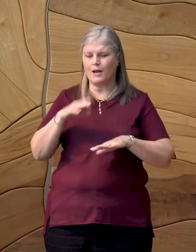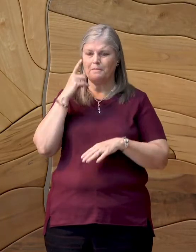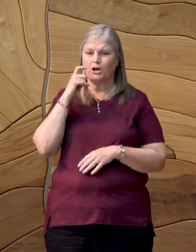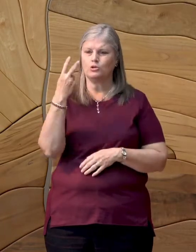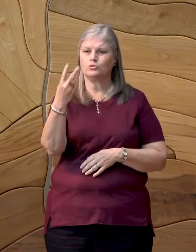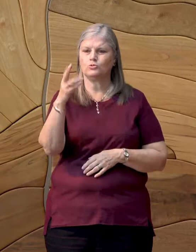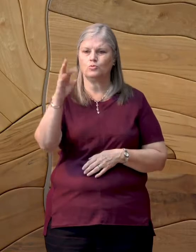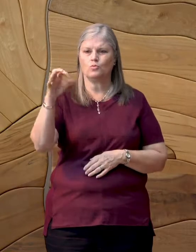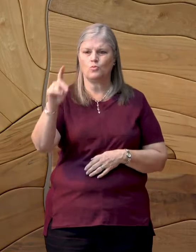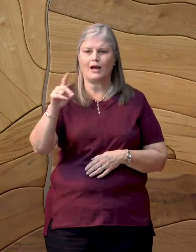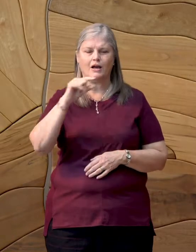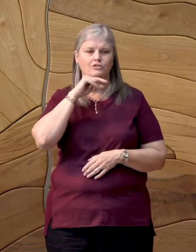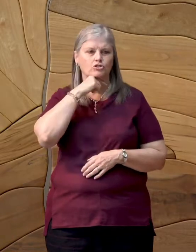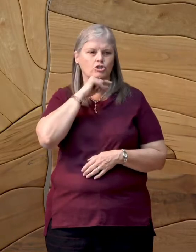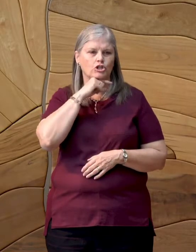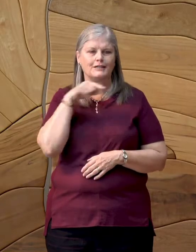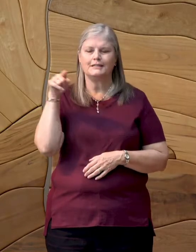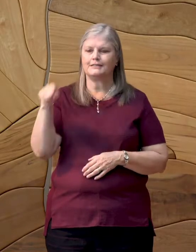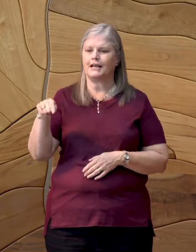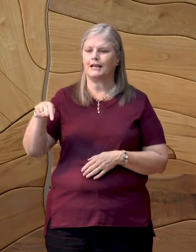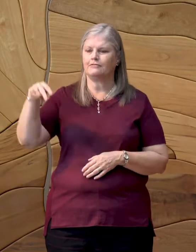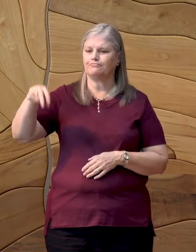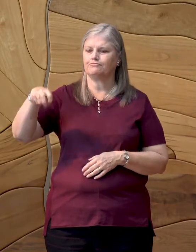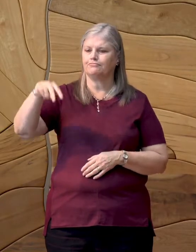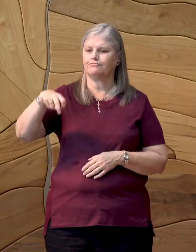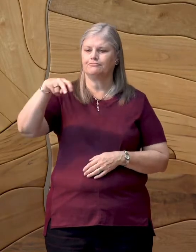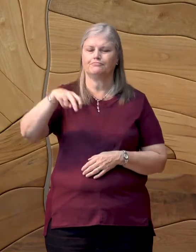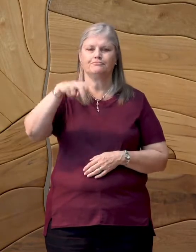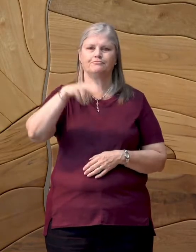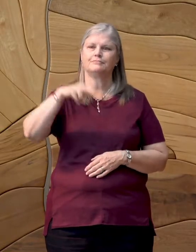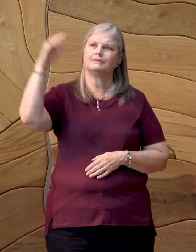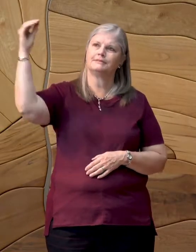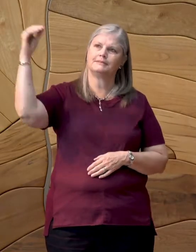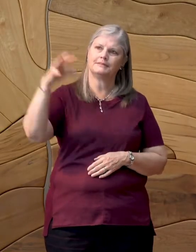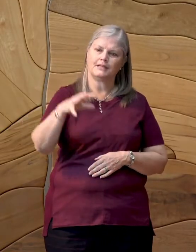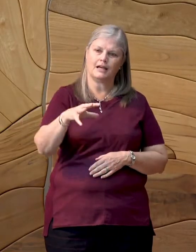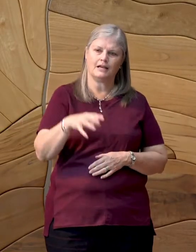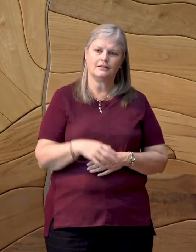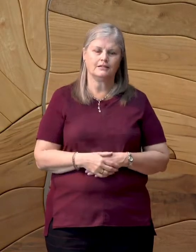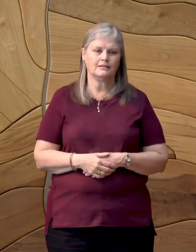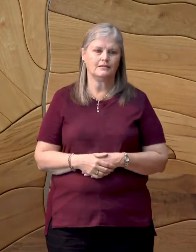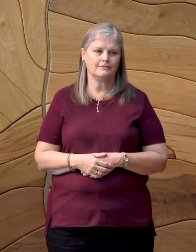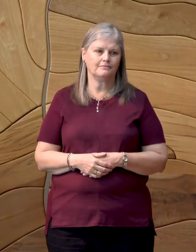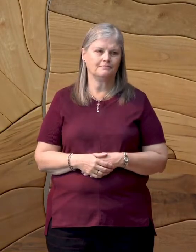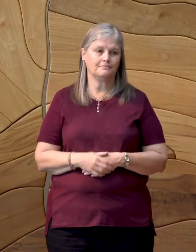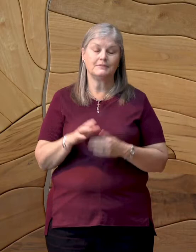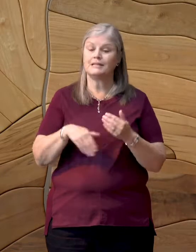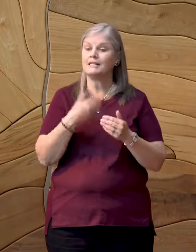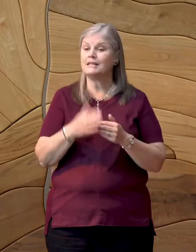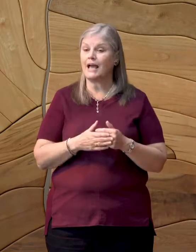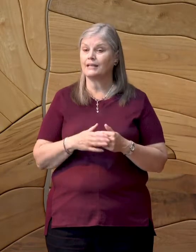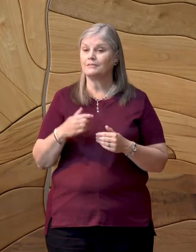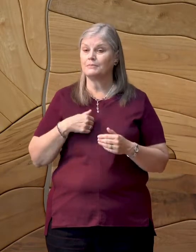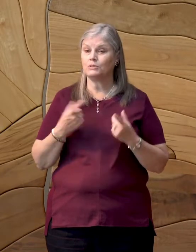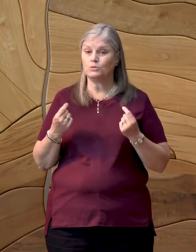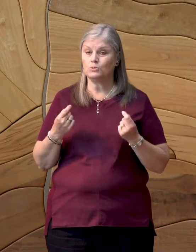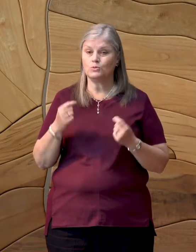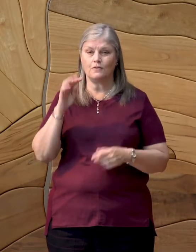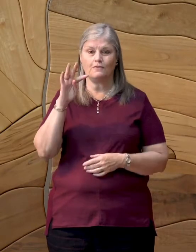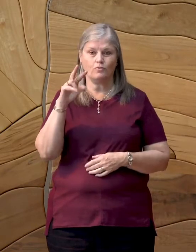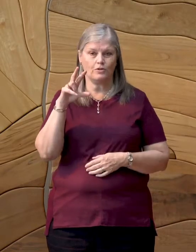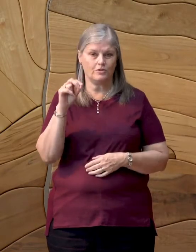turkeys flutter and primp in a spotlight of sun. Next on my schedule is a 4.30.